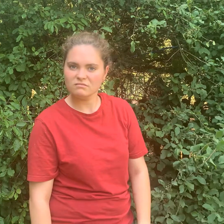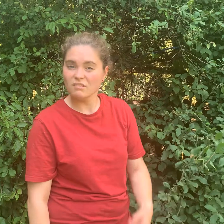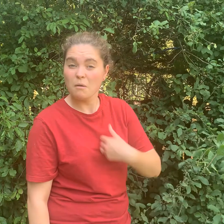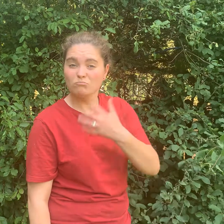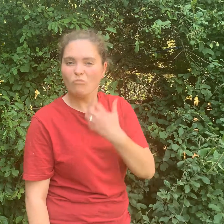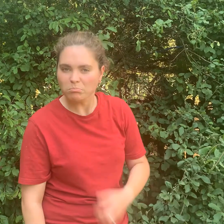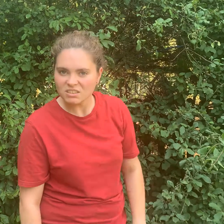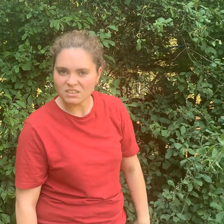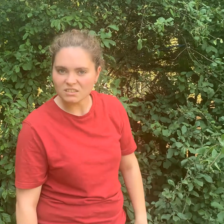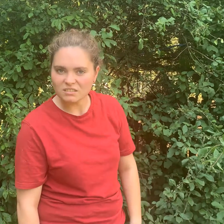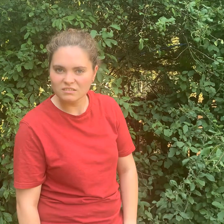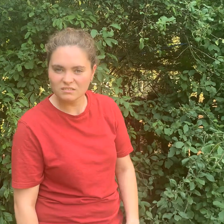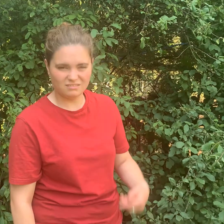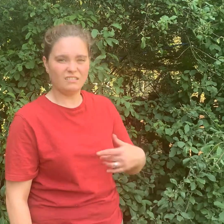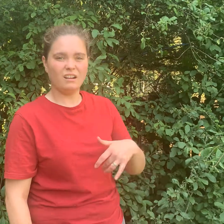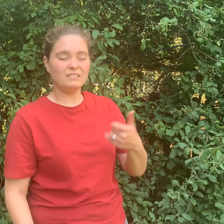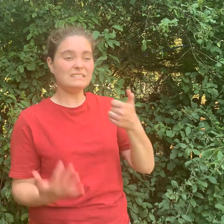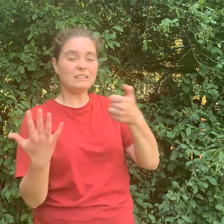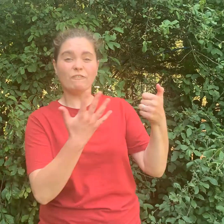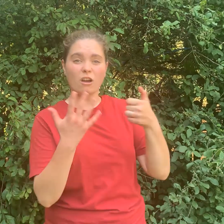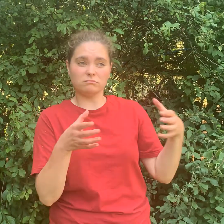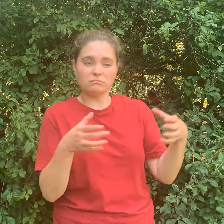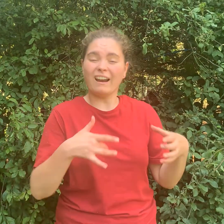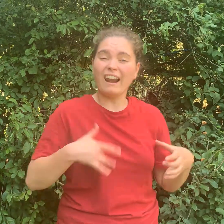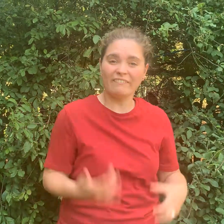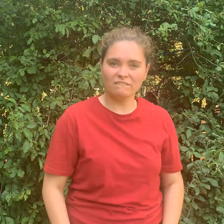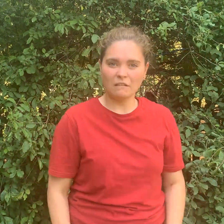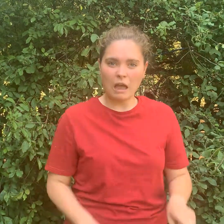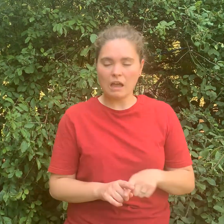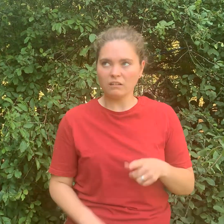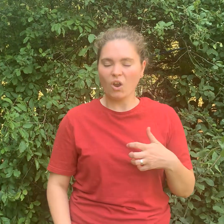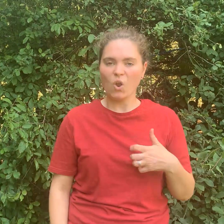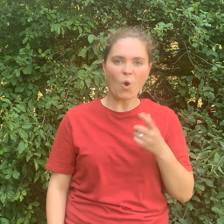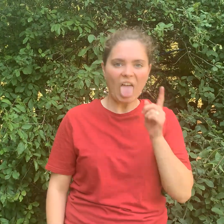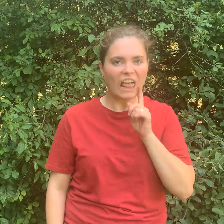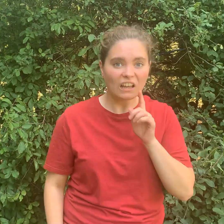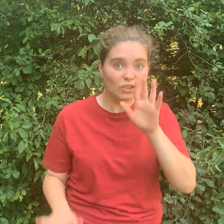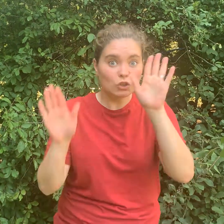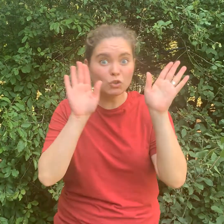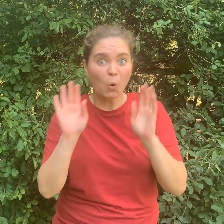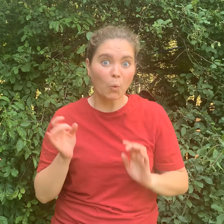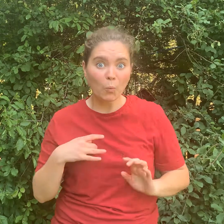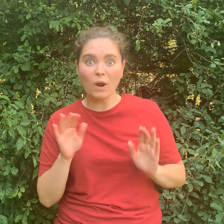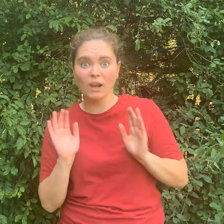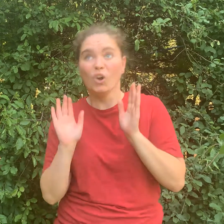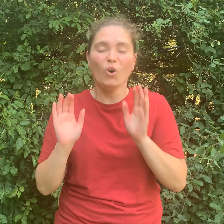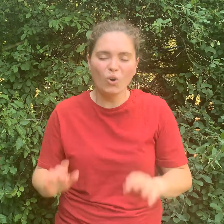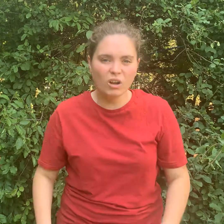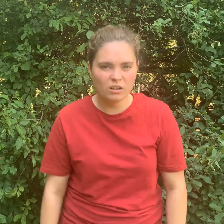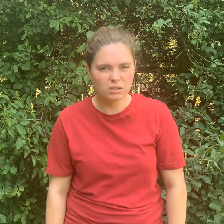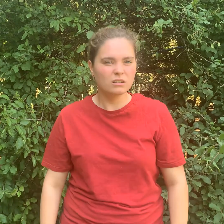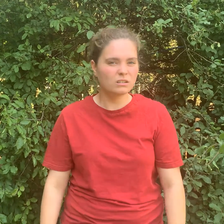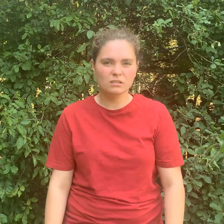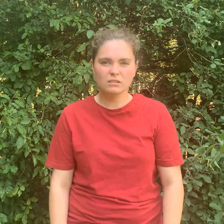I am grumpy. Me and my six brothers and Snow White all live together.